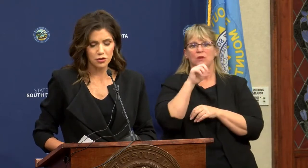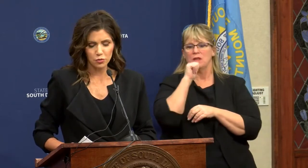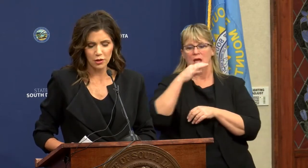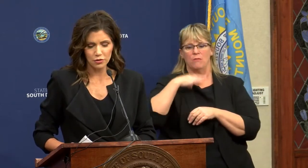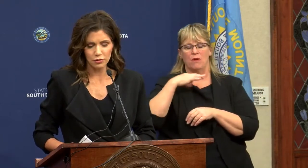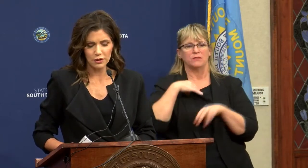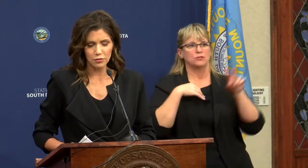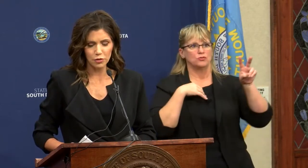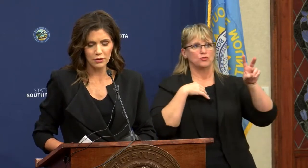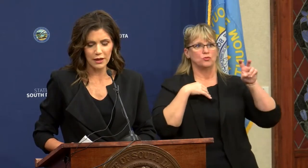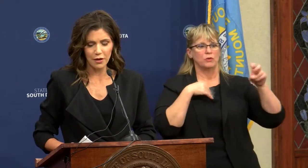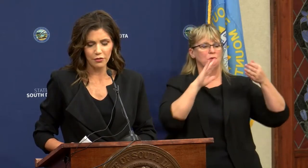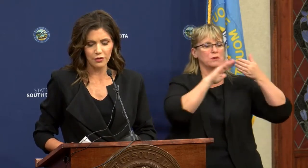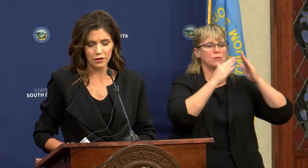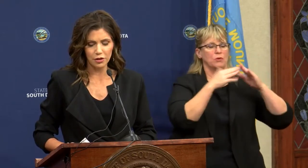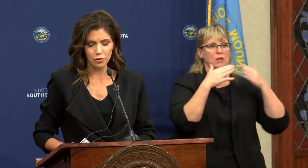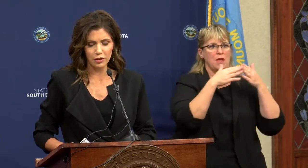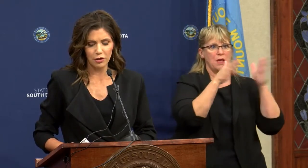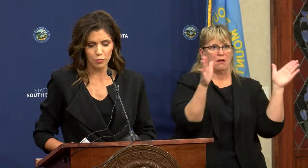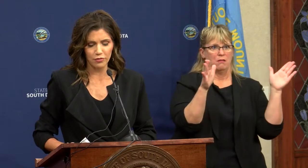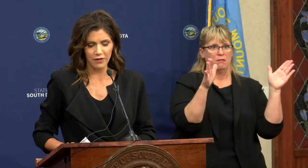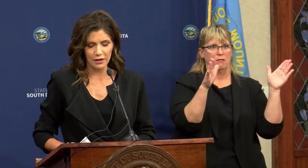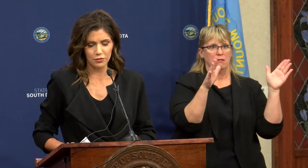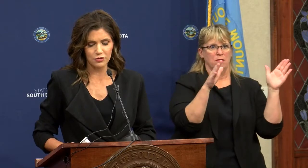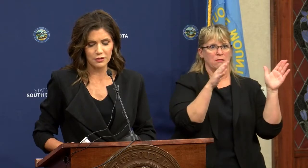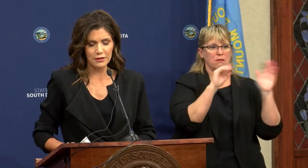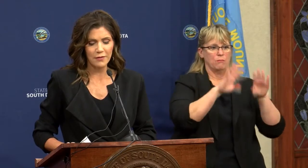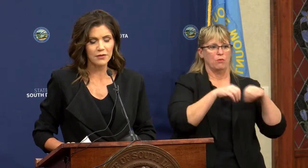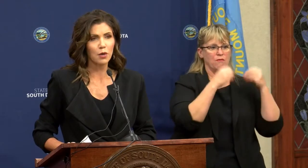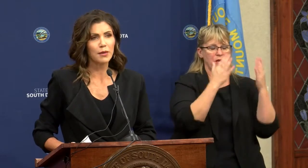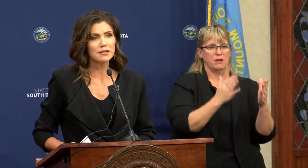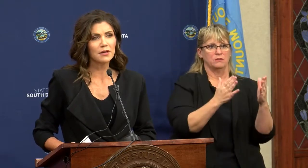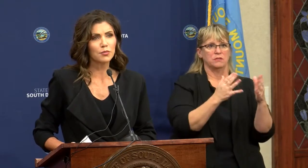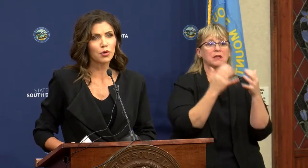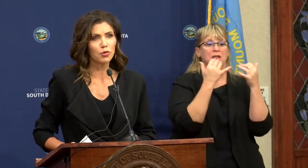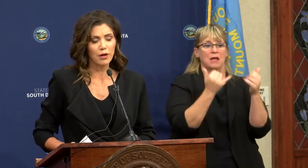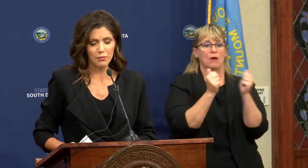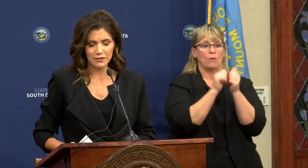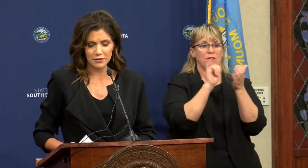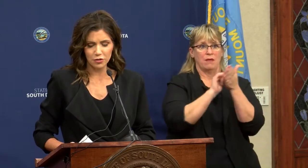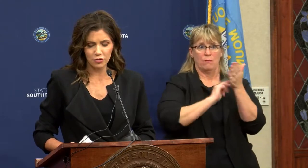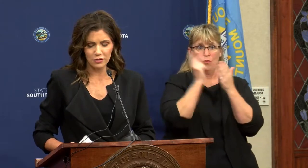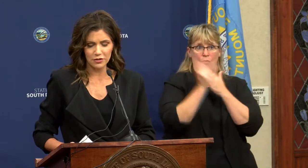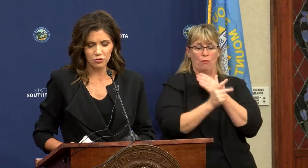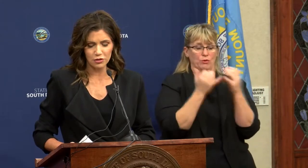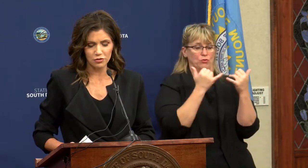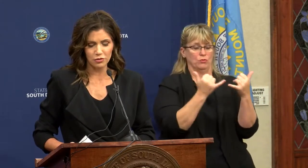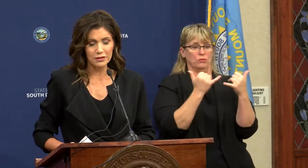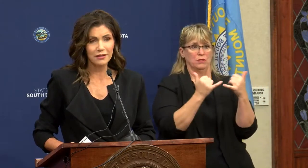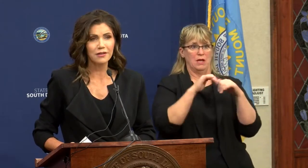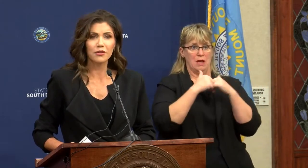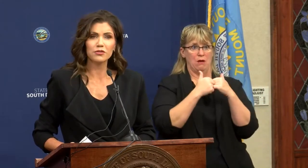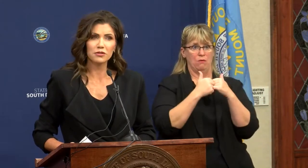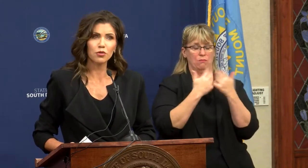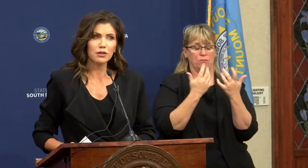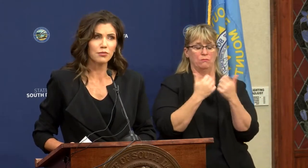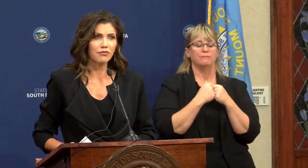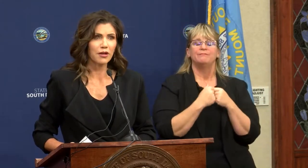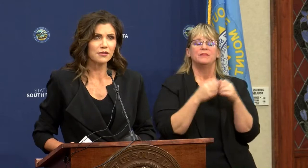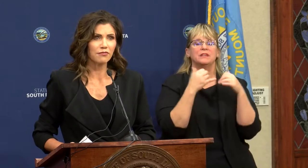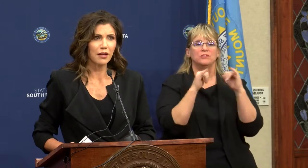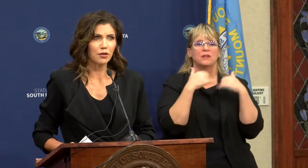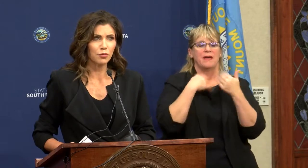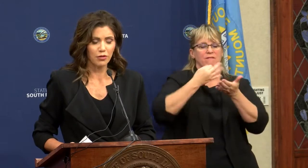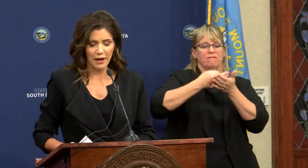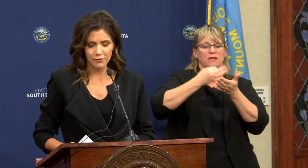and 200 community health and acute care providers. Now, based on the program as it's currently structured, there's still going to